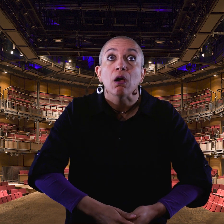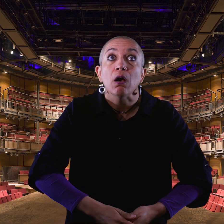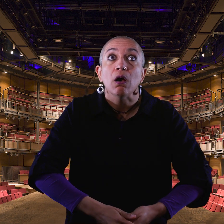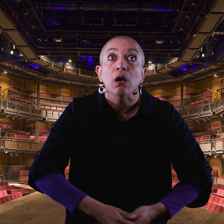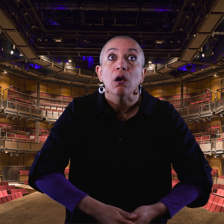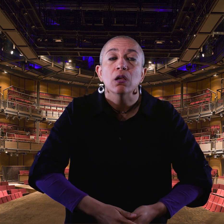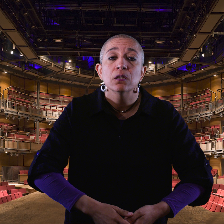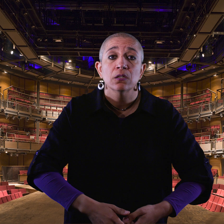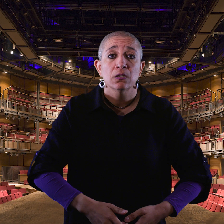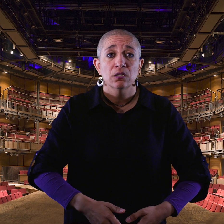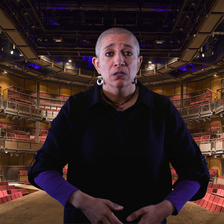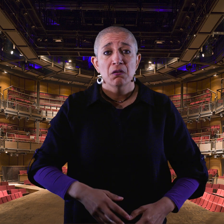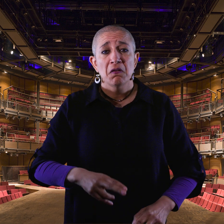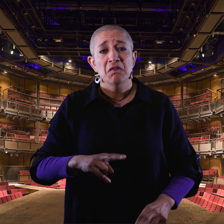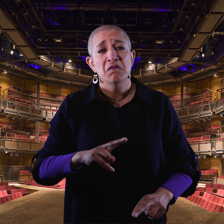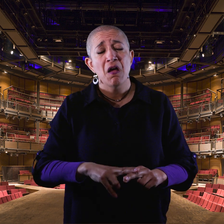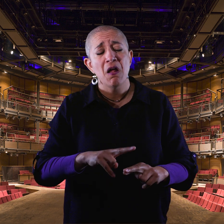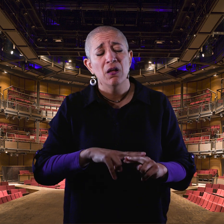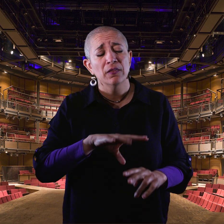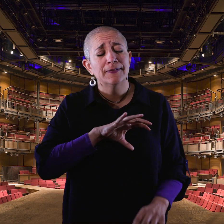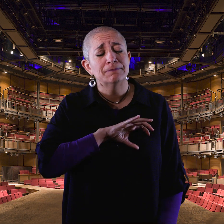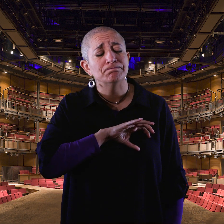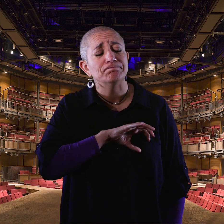And her father drinks bleach until he is dead.